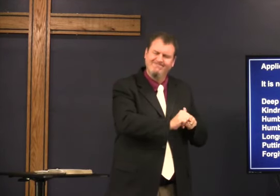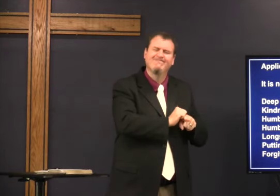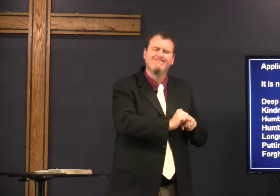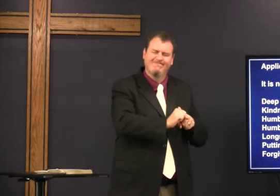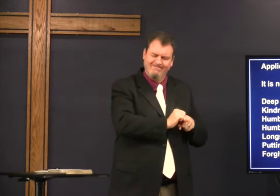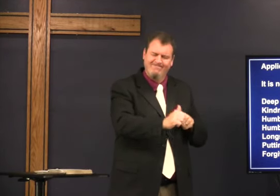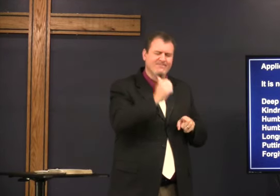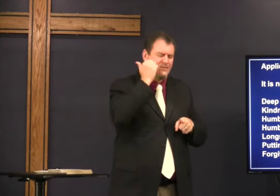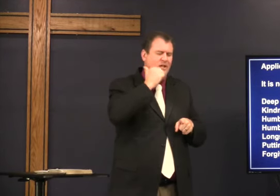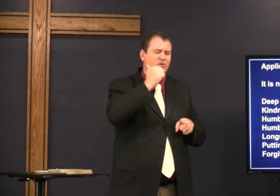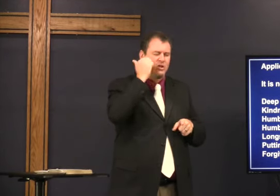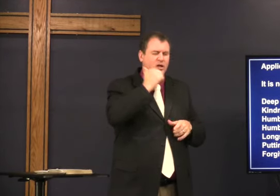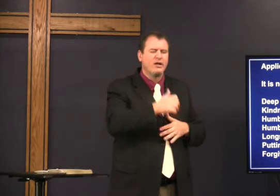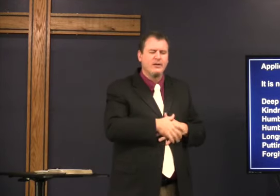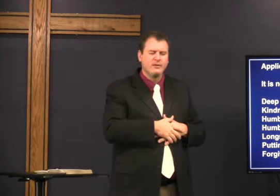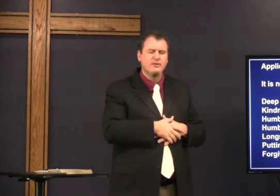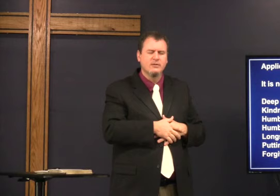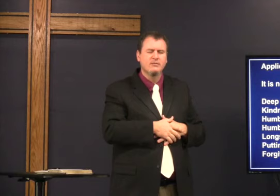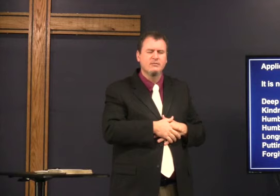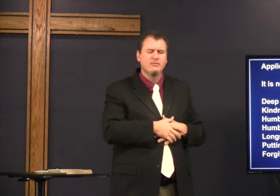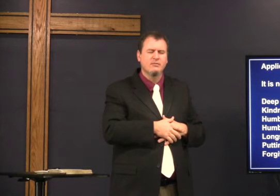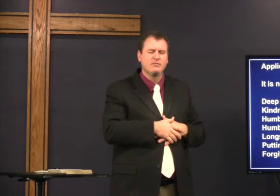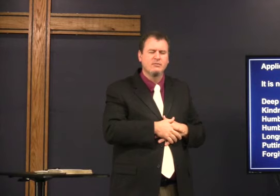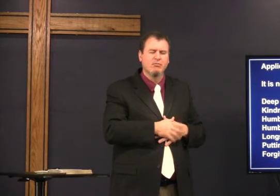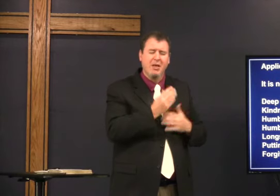the new legs practice this every day